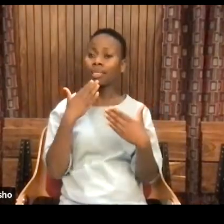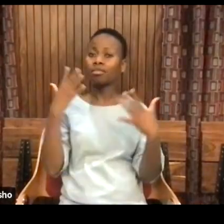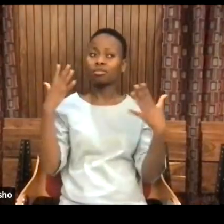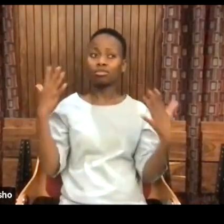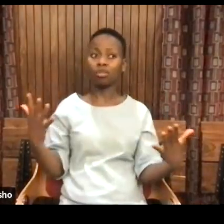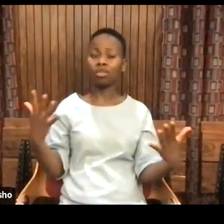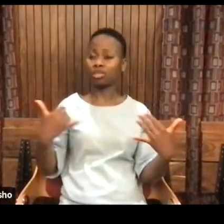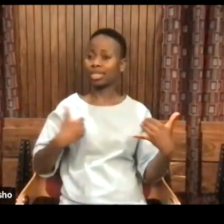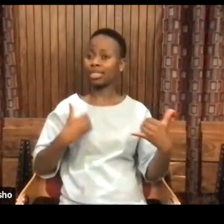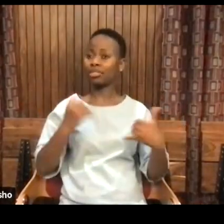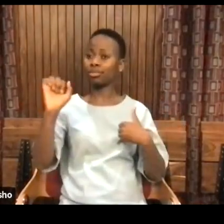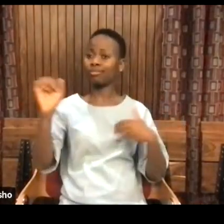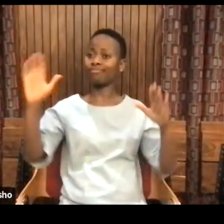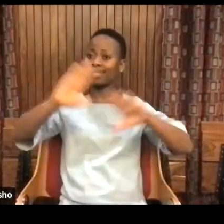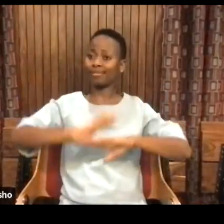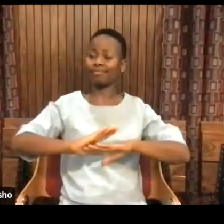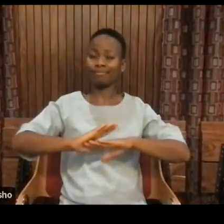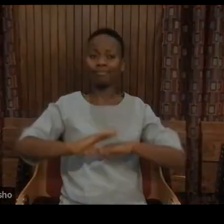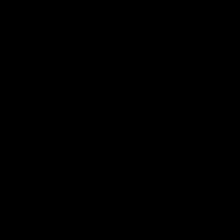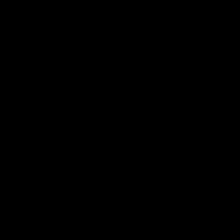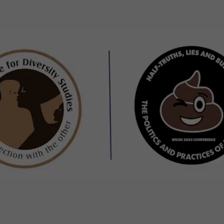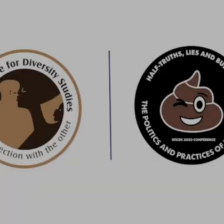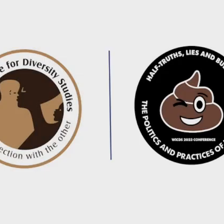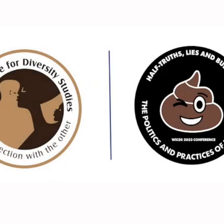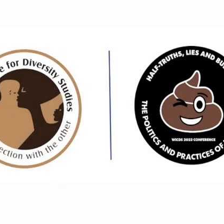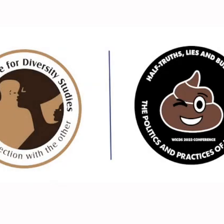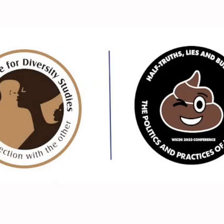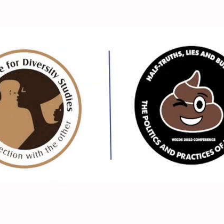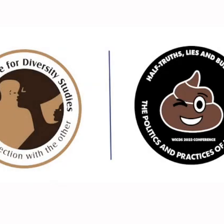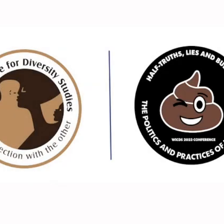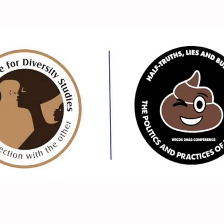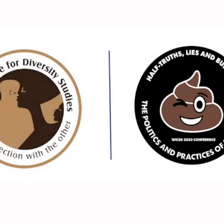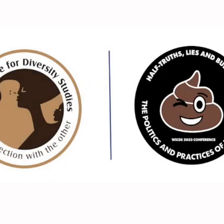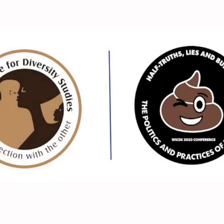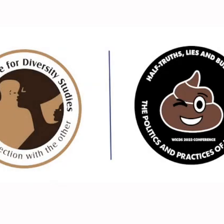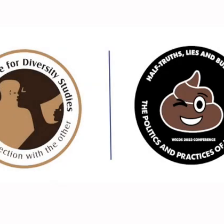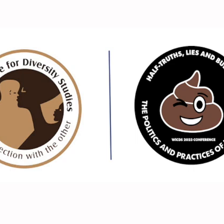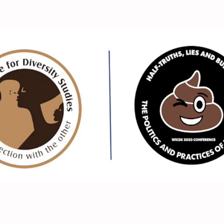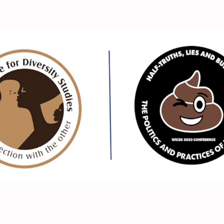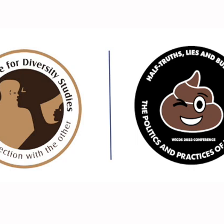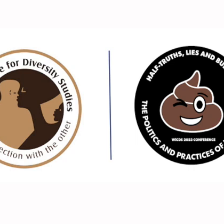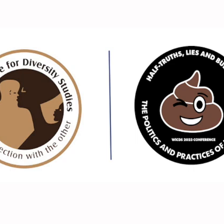so much and have a good evening. Thank you. Thank you.